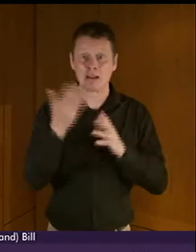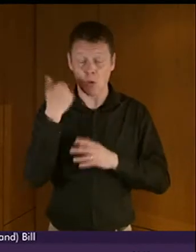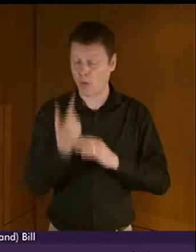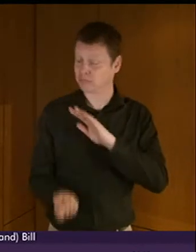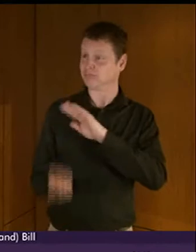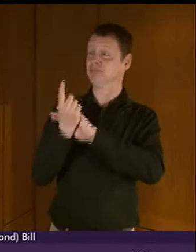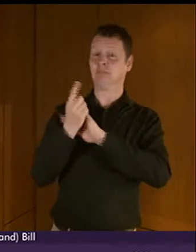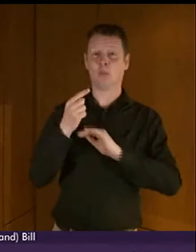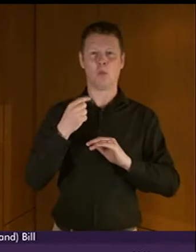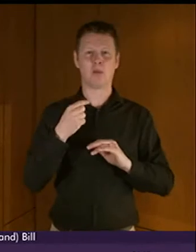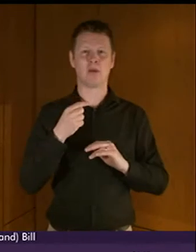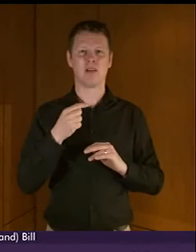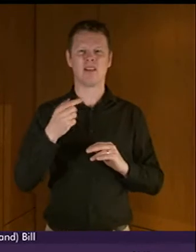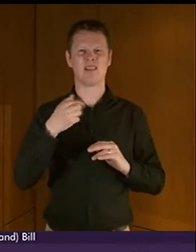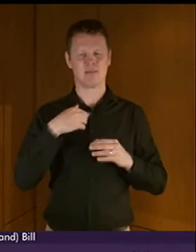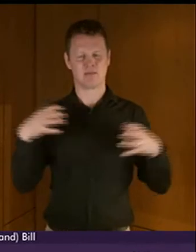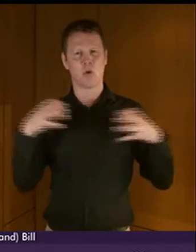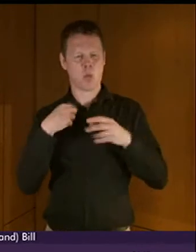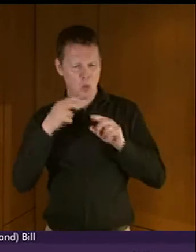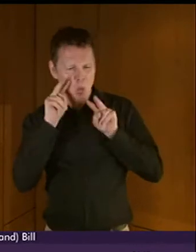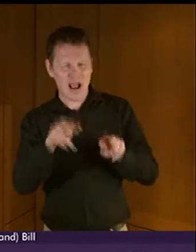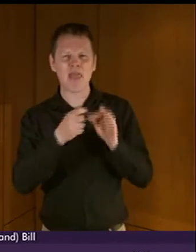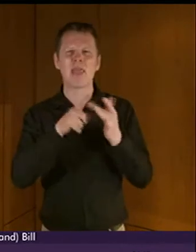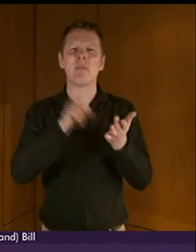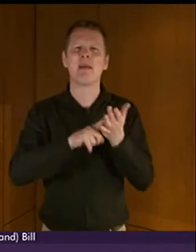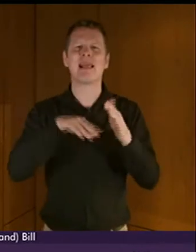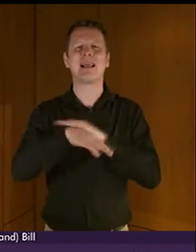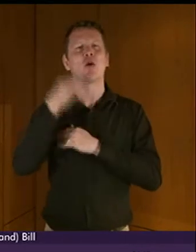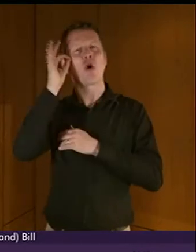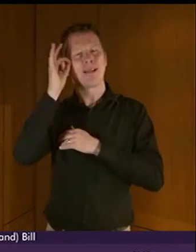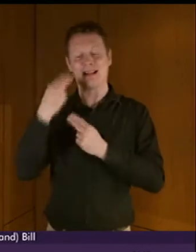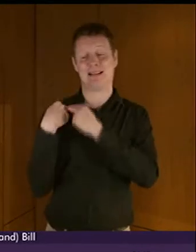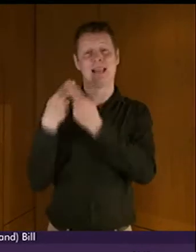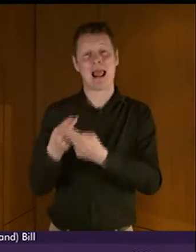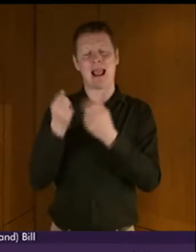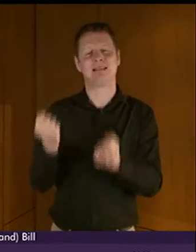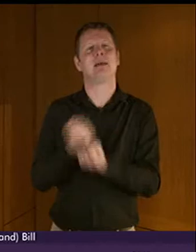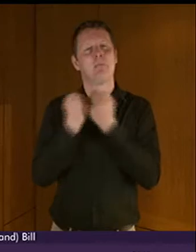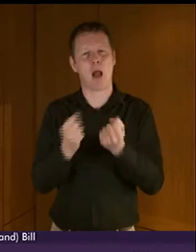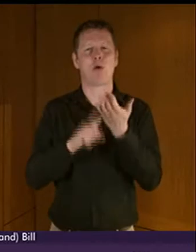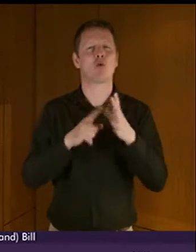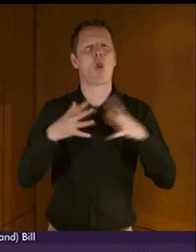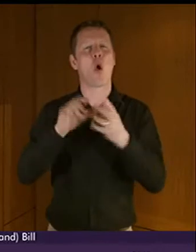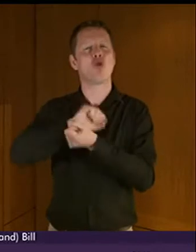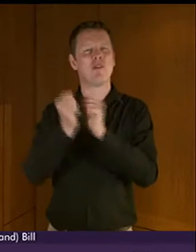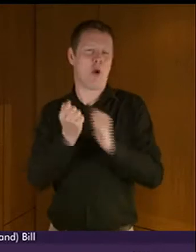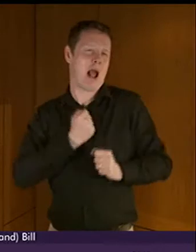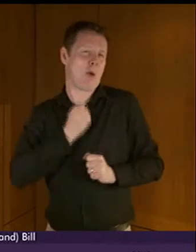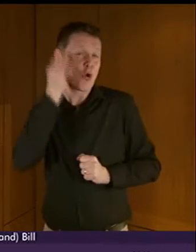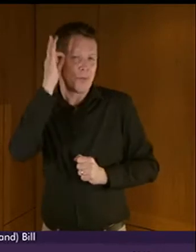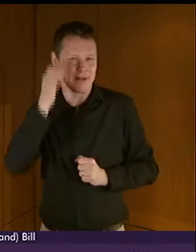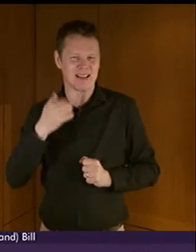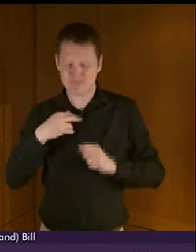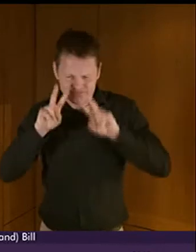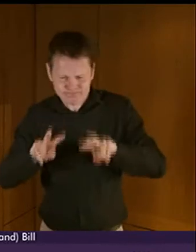looked at this very bill in the Delegated Powers and Law Reform Committee, which others will remember. And it taught